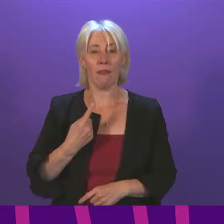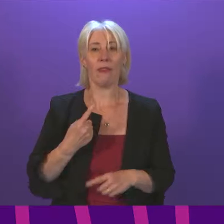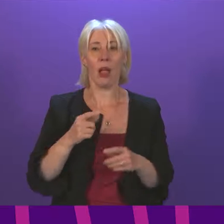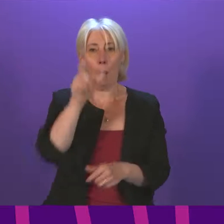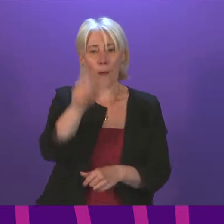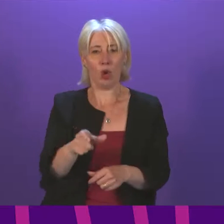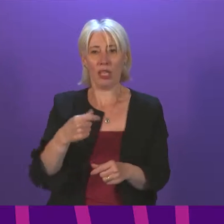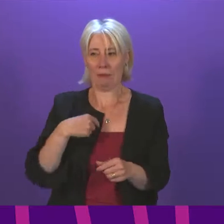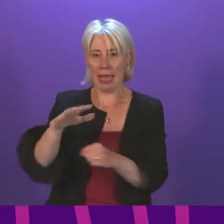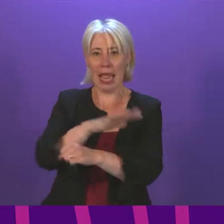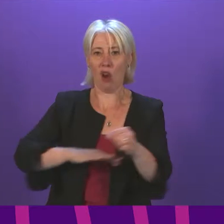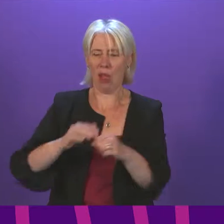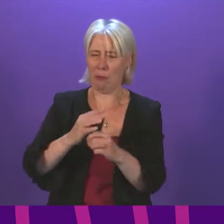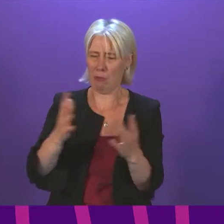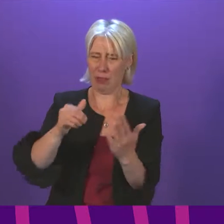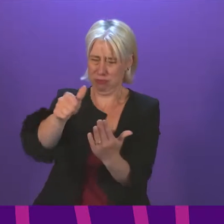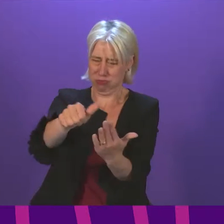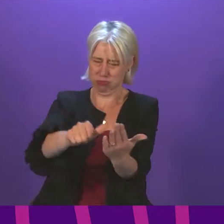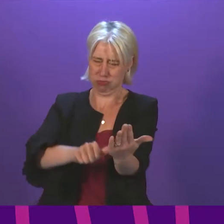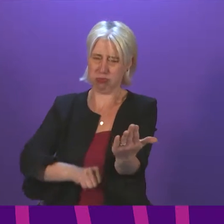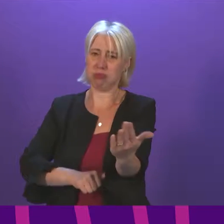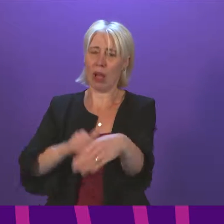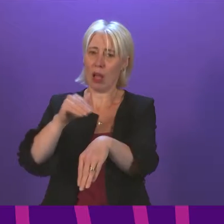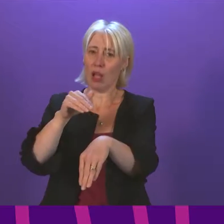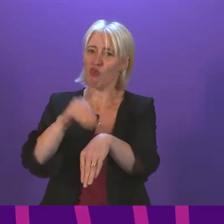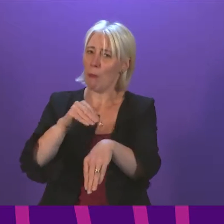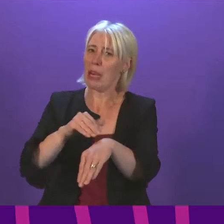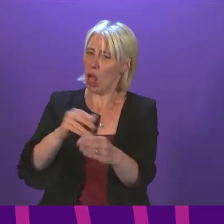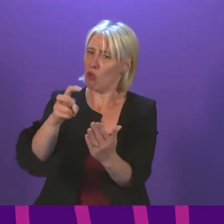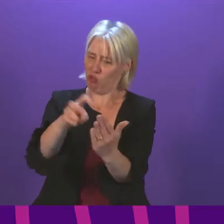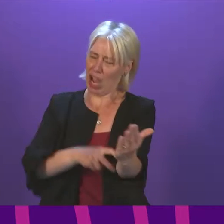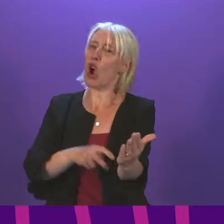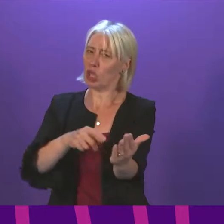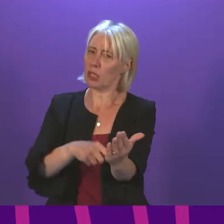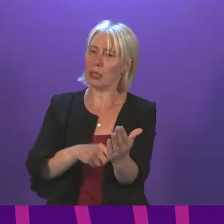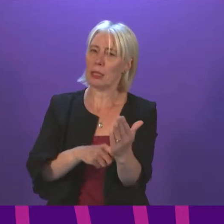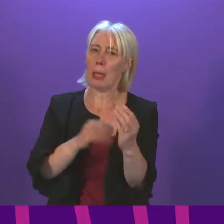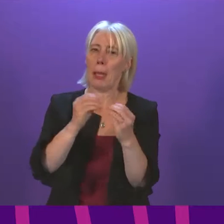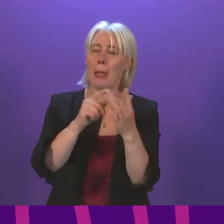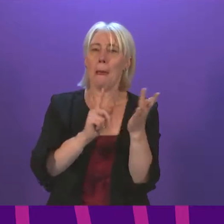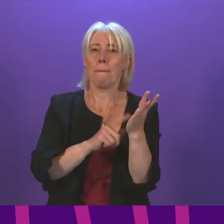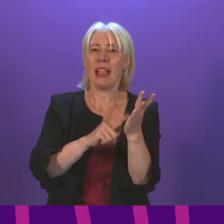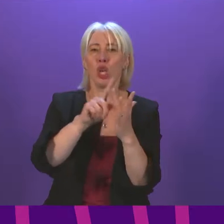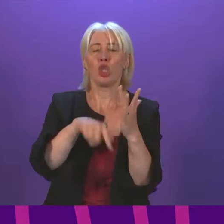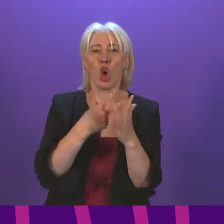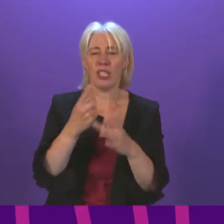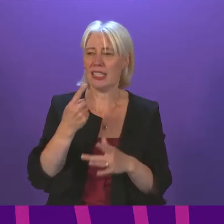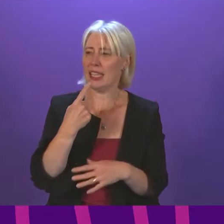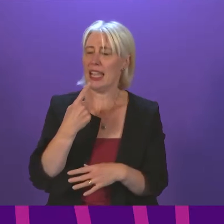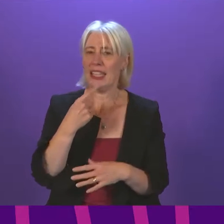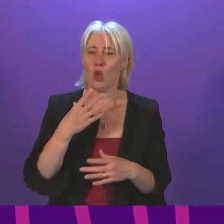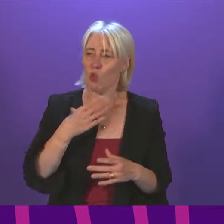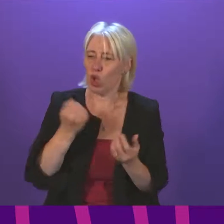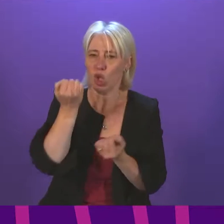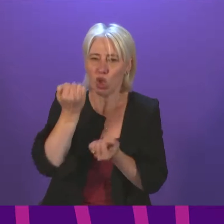allocated an extensive criminal record on the police computer. Mr Johnston spent more than a decade seeking justice and answers, but